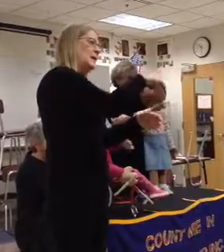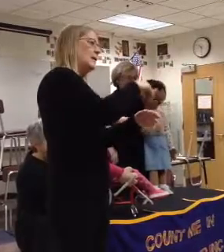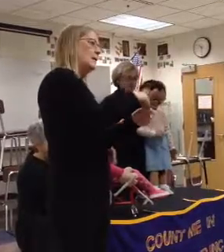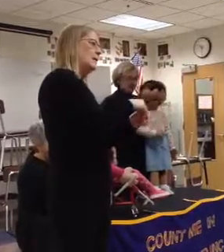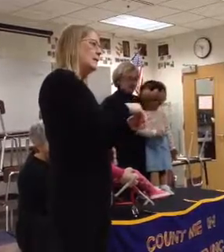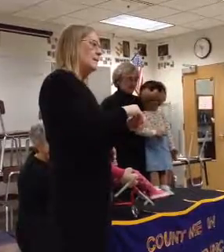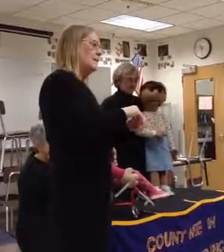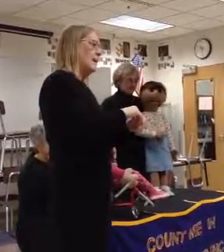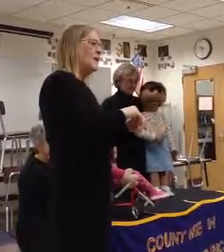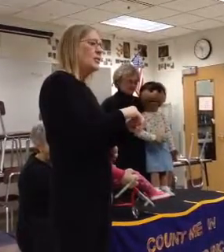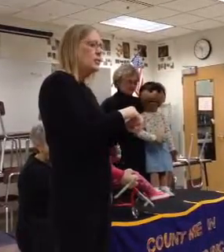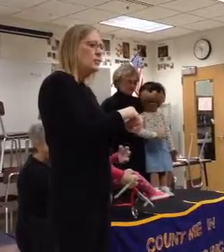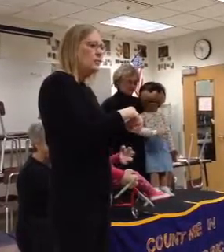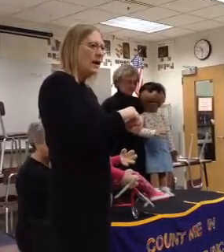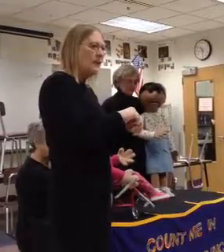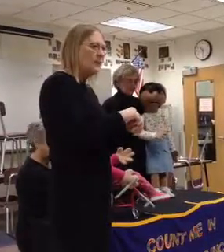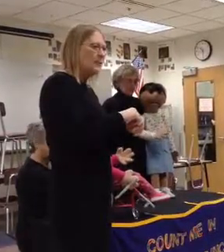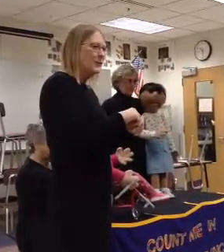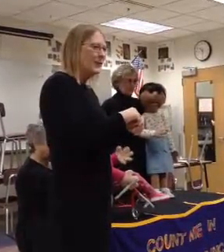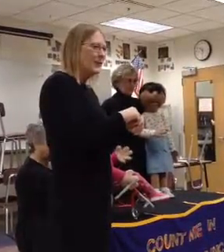count, I think you've got it. What do you think?